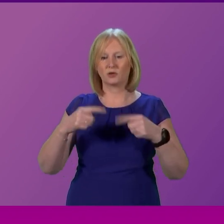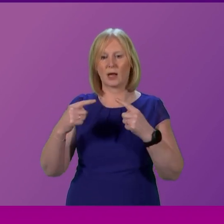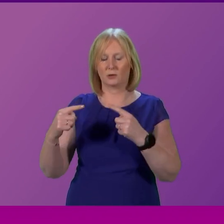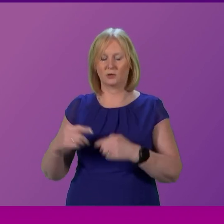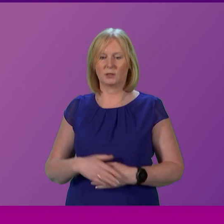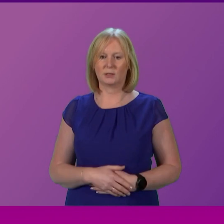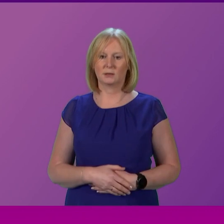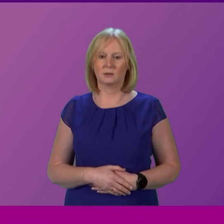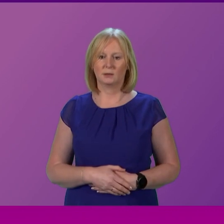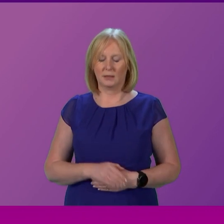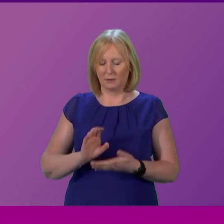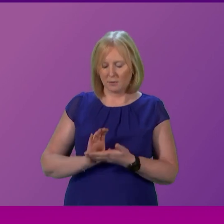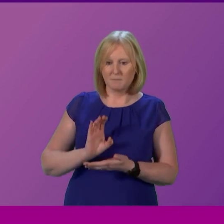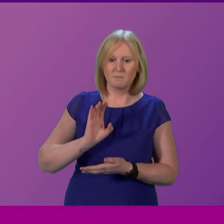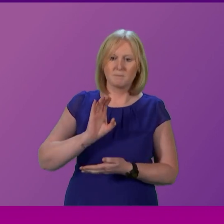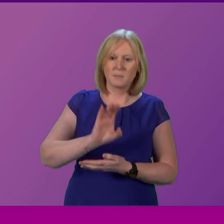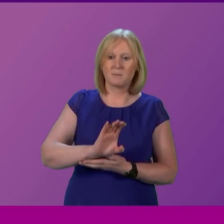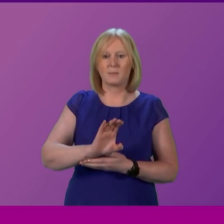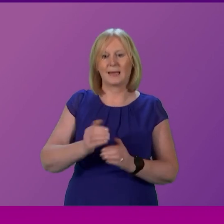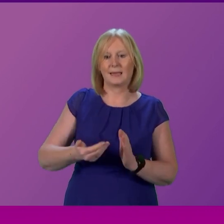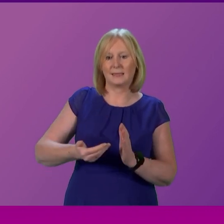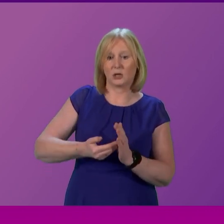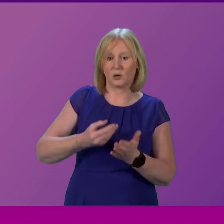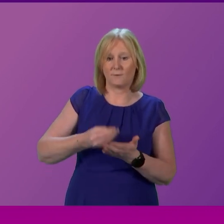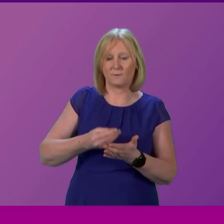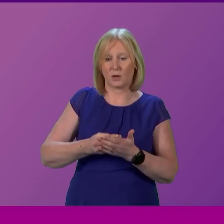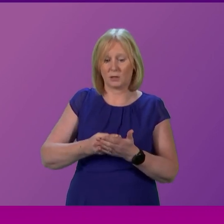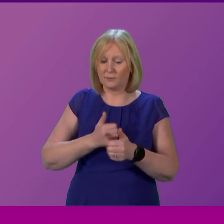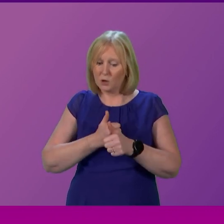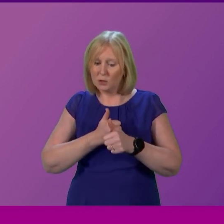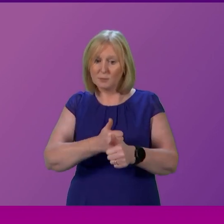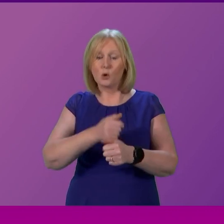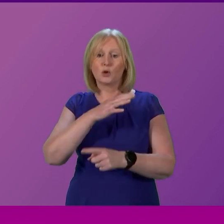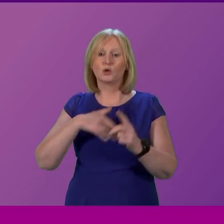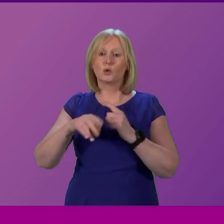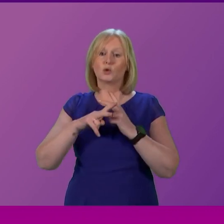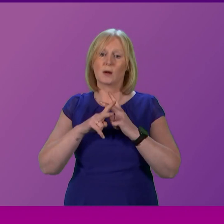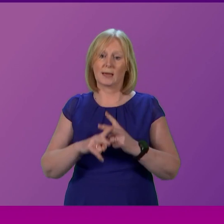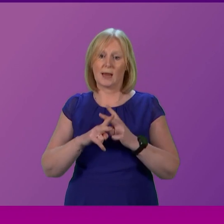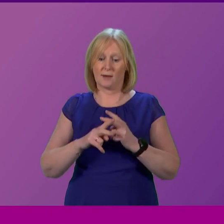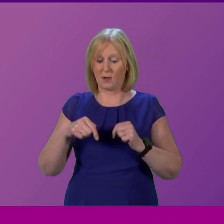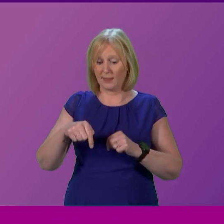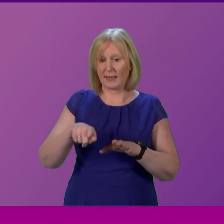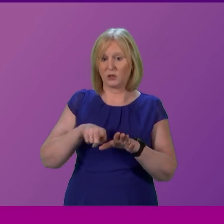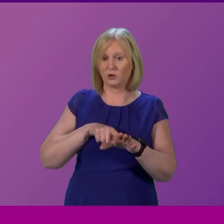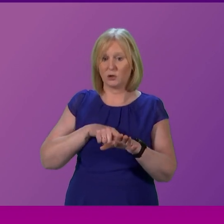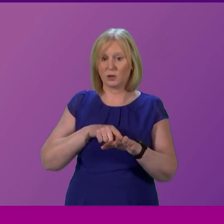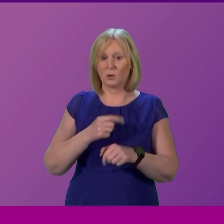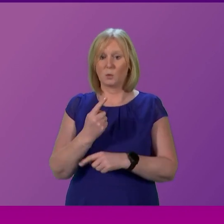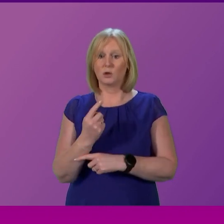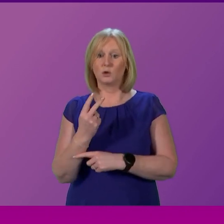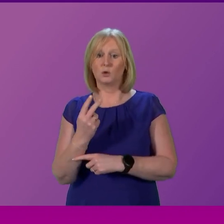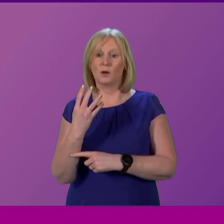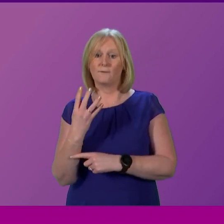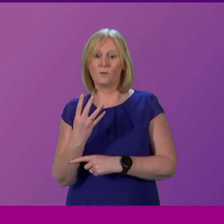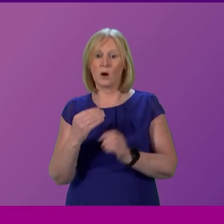We have invested significant additional funding to support social care. This includes, for the current financial year, £124 million